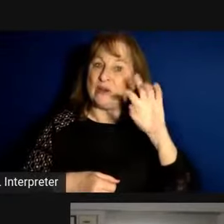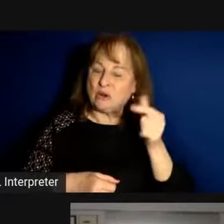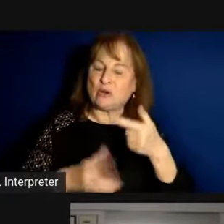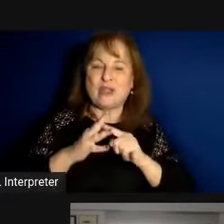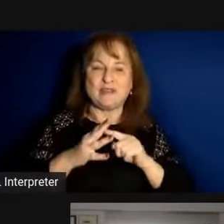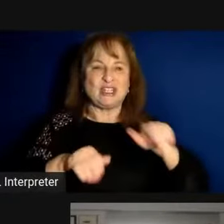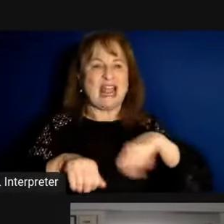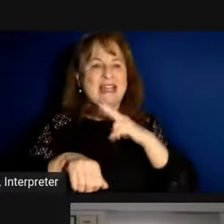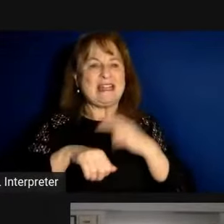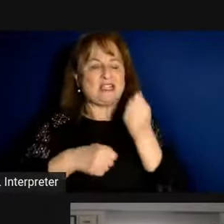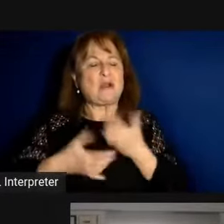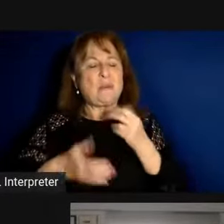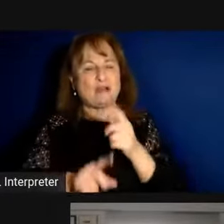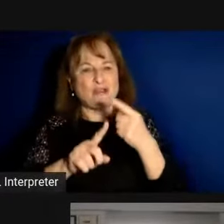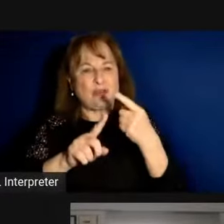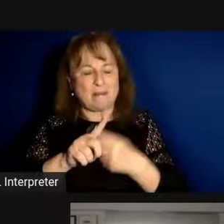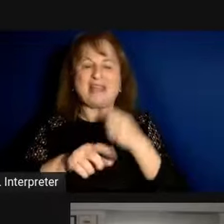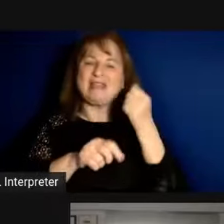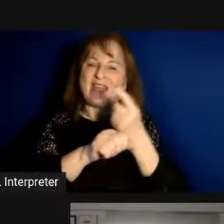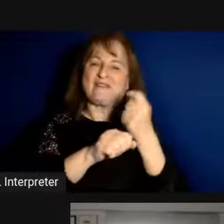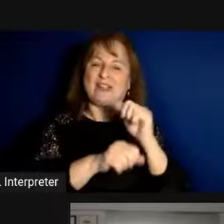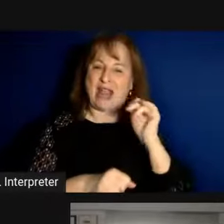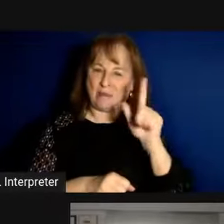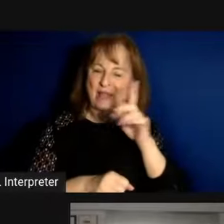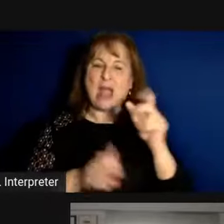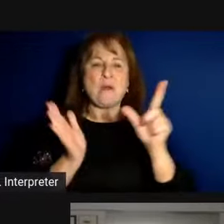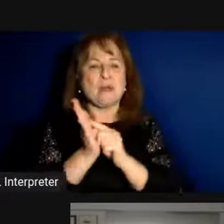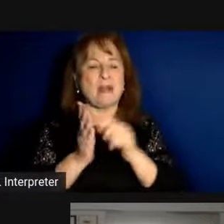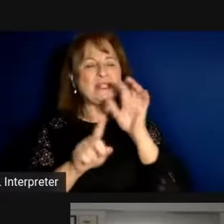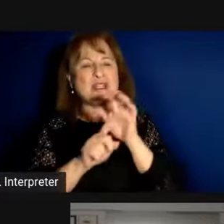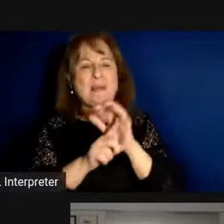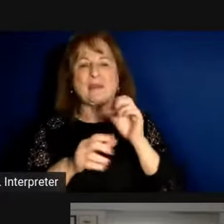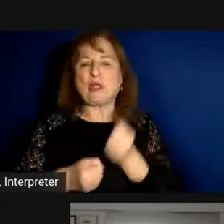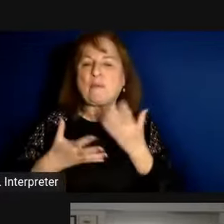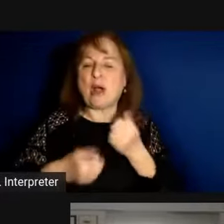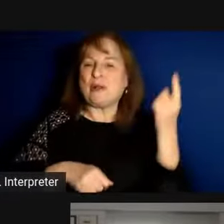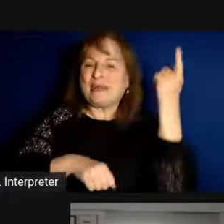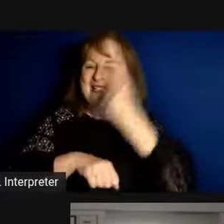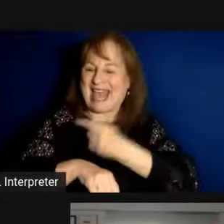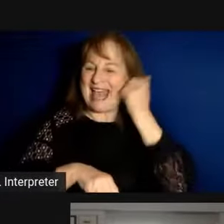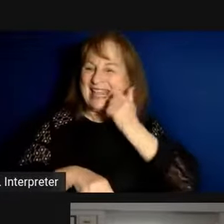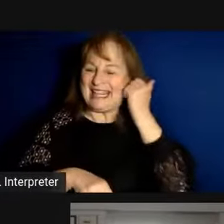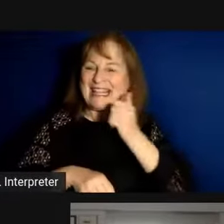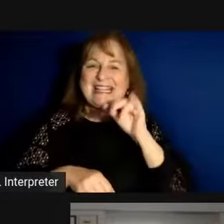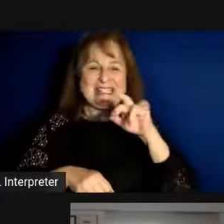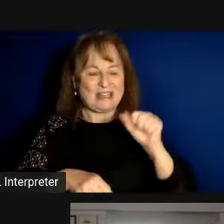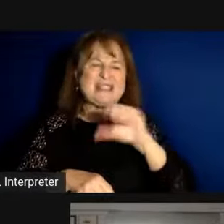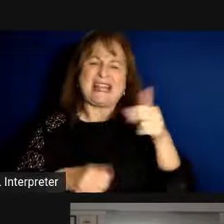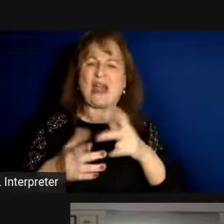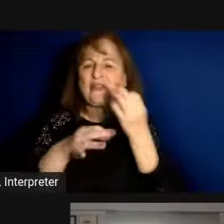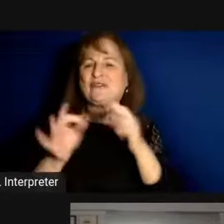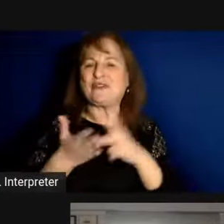Month, which of course is celebrated every April, year, and we published the popular Poem a Day series, among many other free programs and